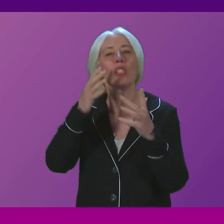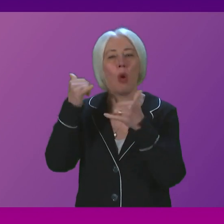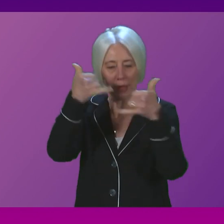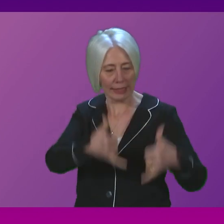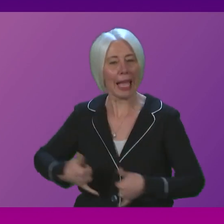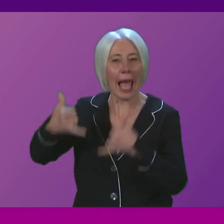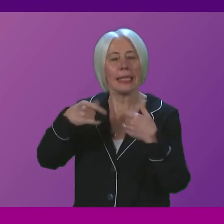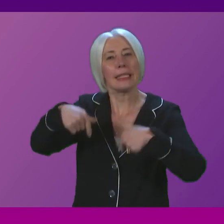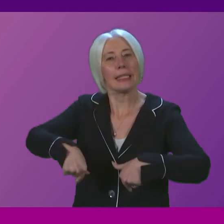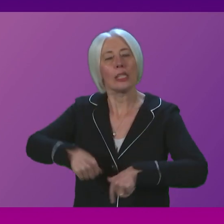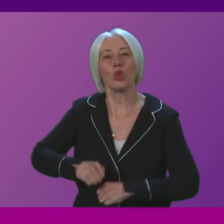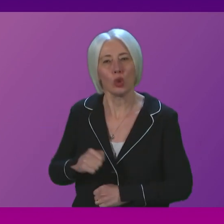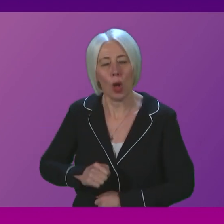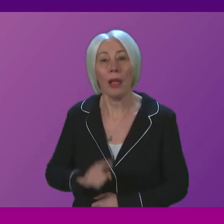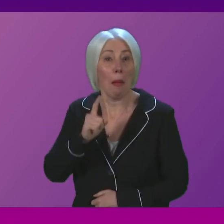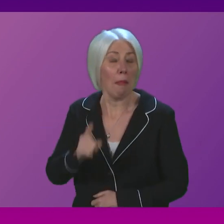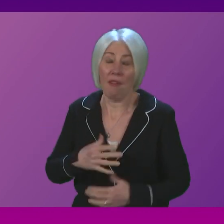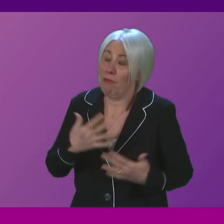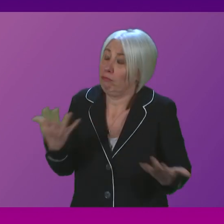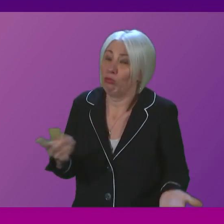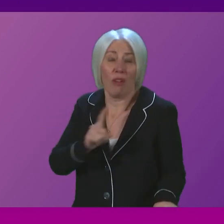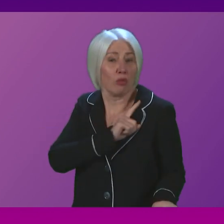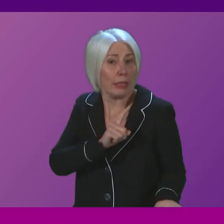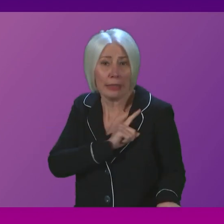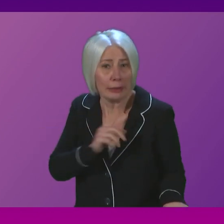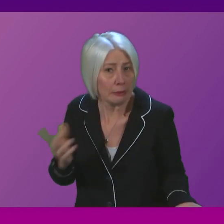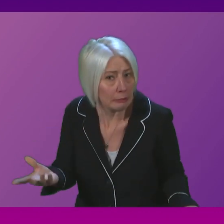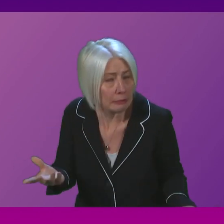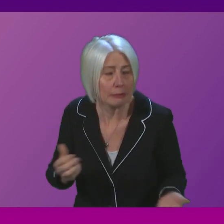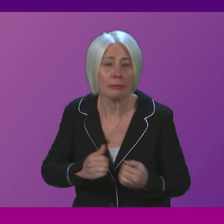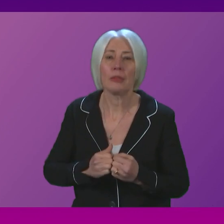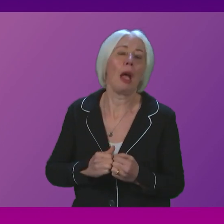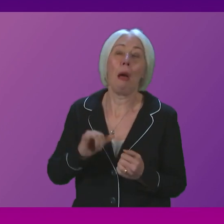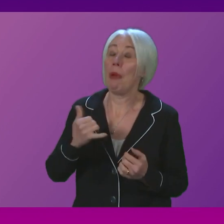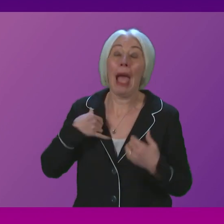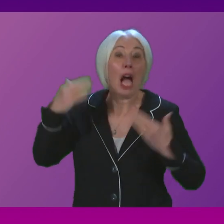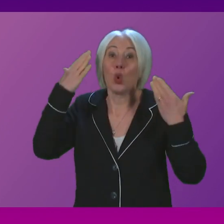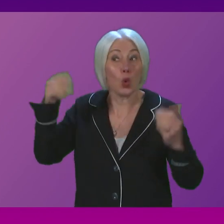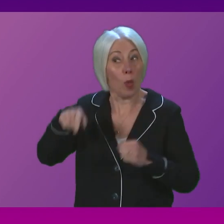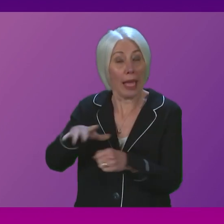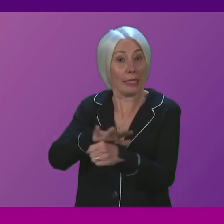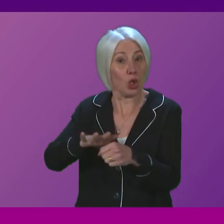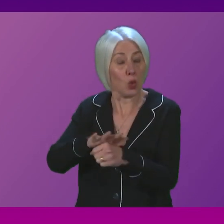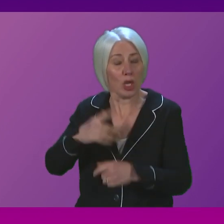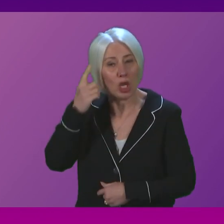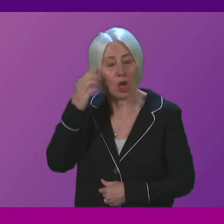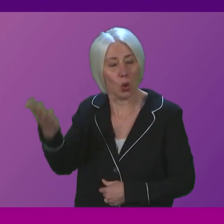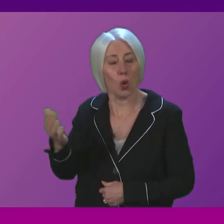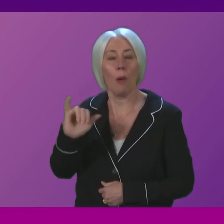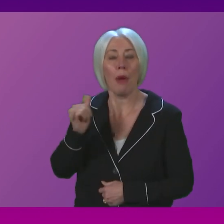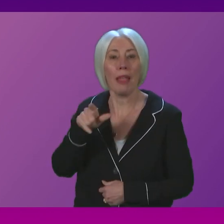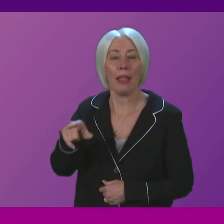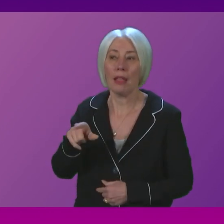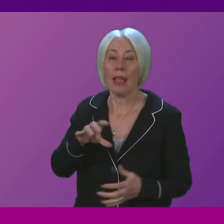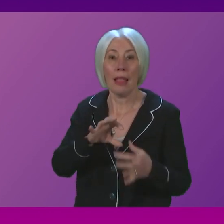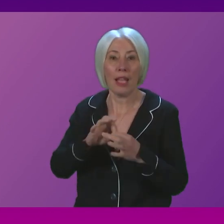Scotland, but where, for whatever reason, whether that is partly to do, and I don't know in this case whether it is this, partly to do